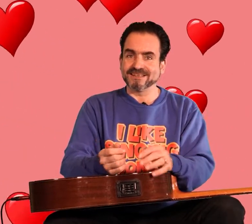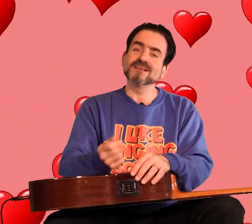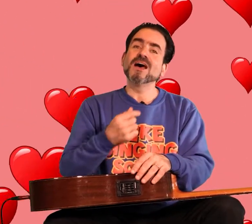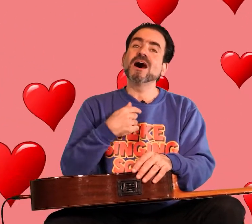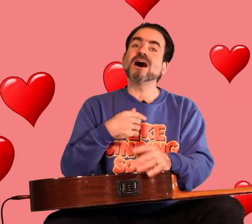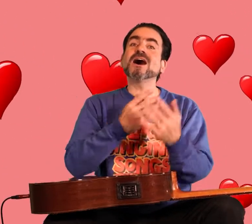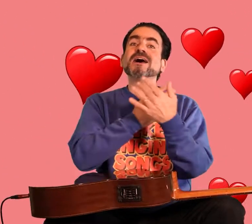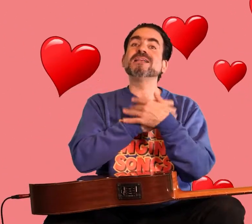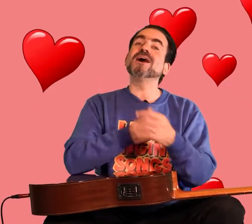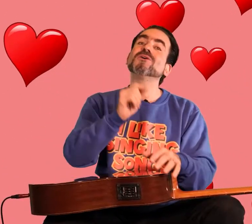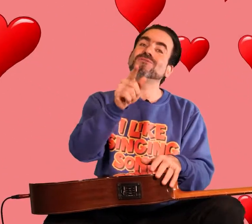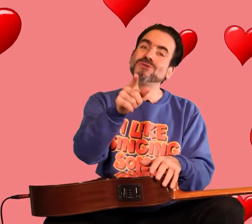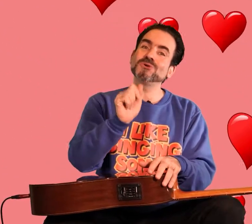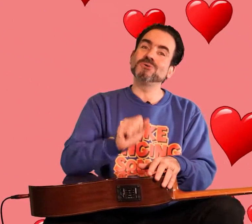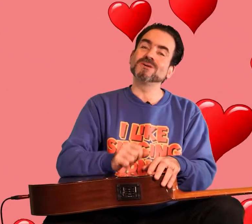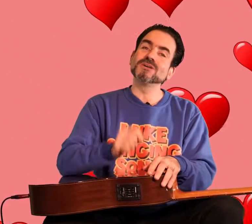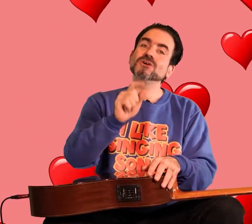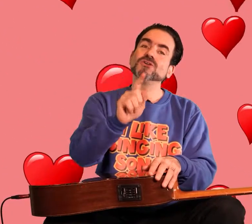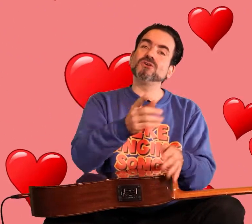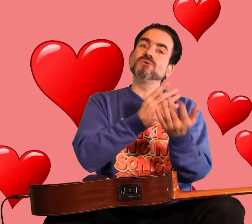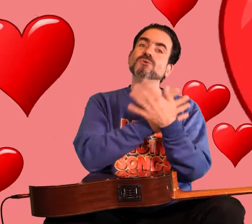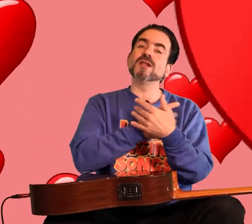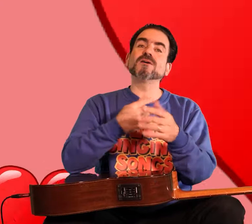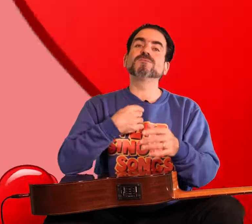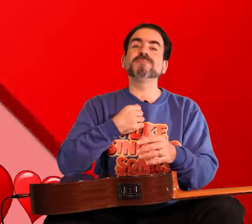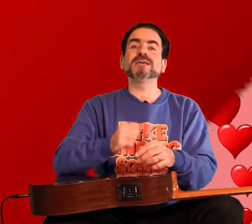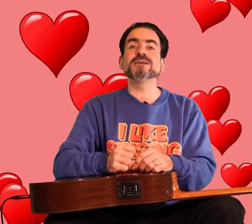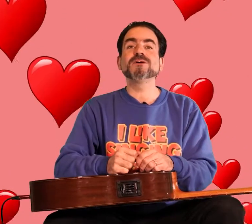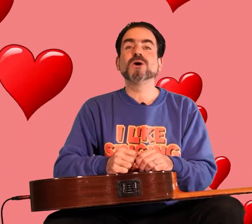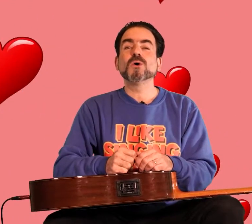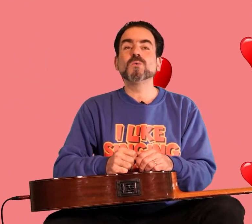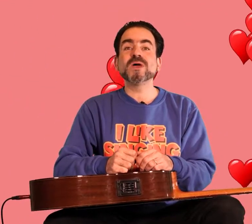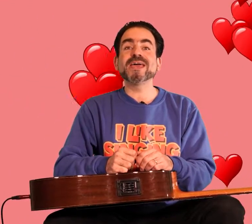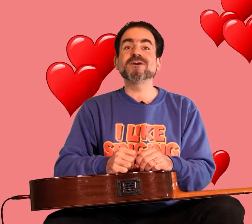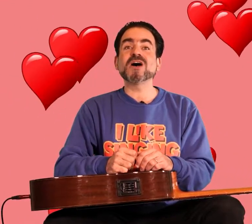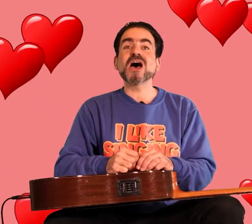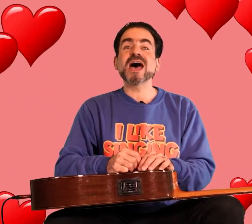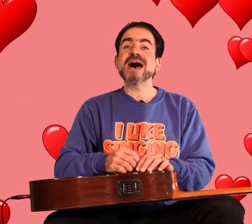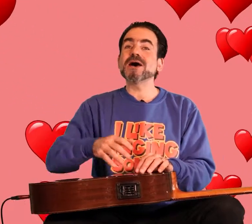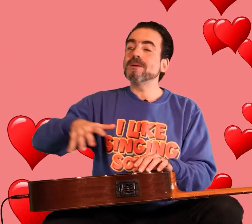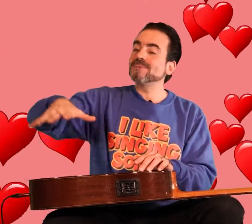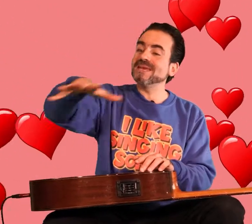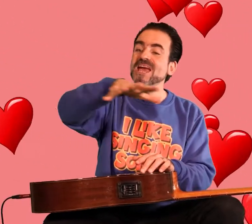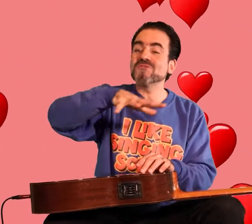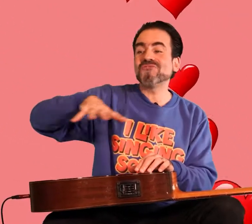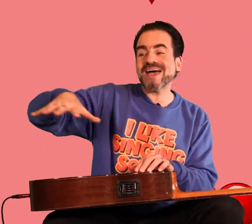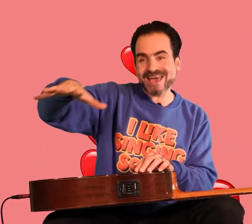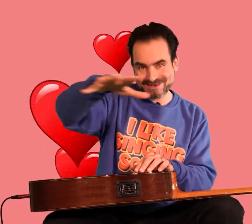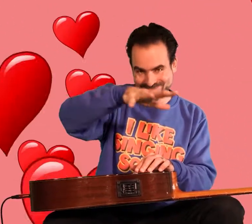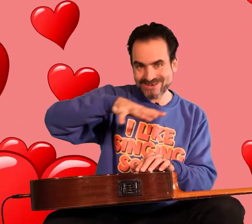the I love you you love me we're a happy family